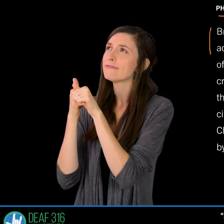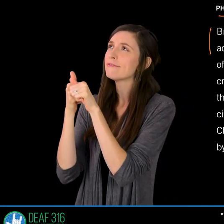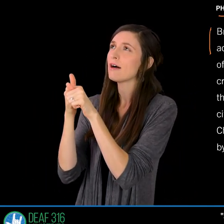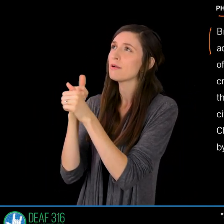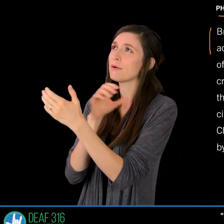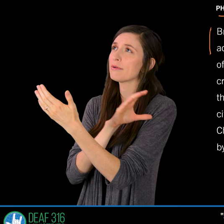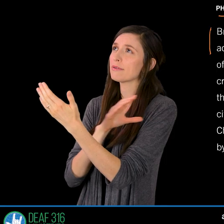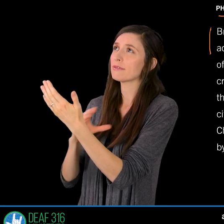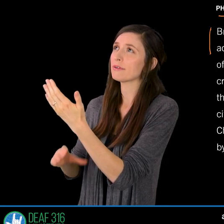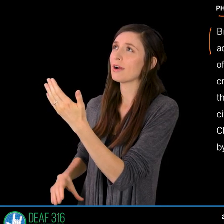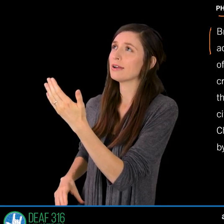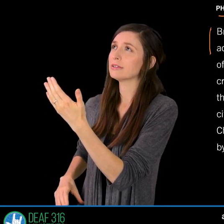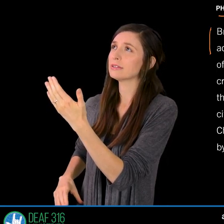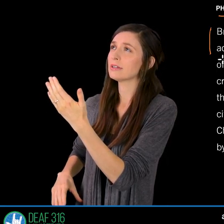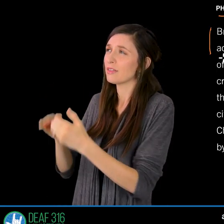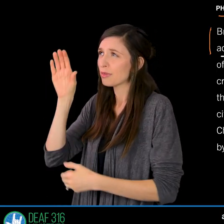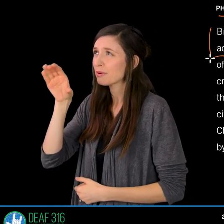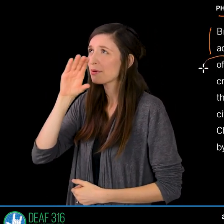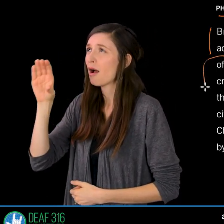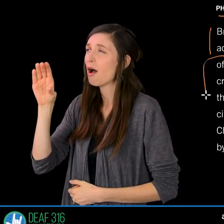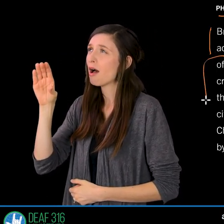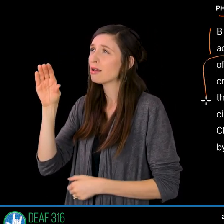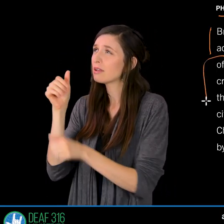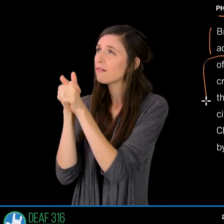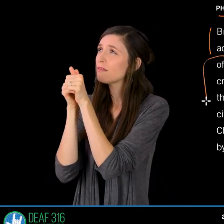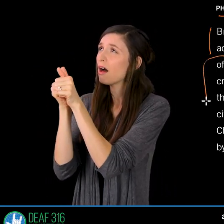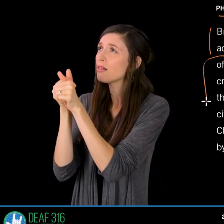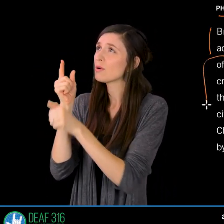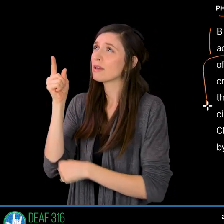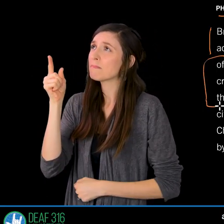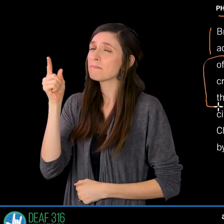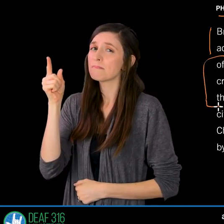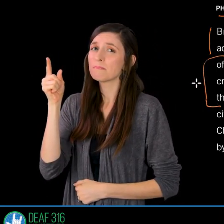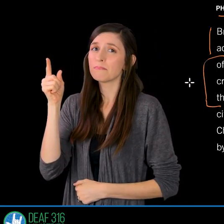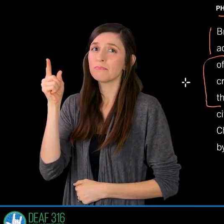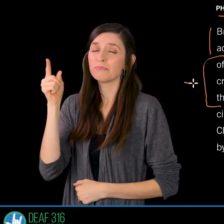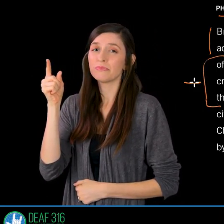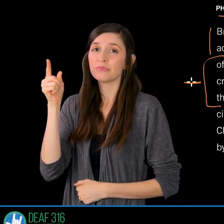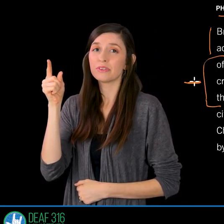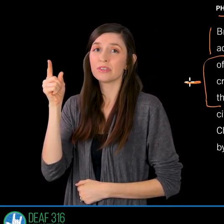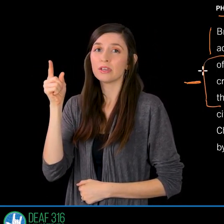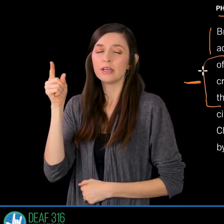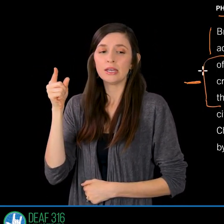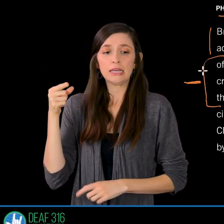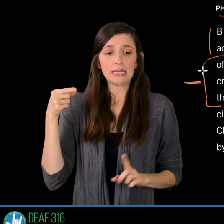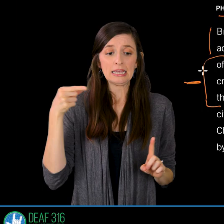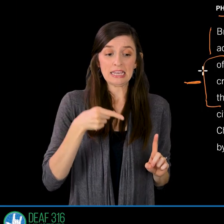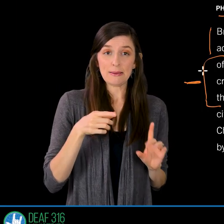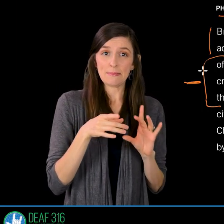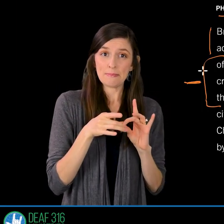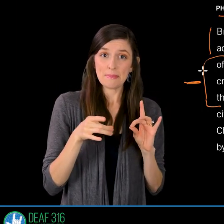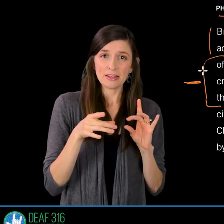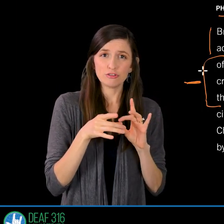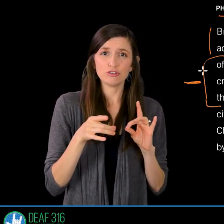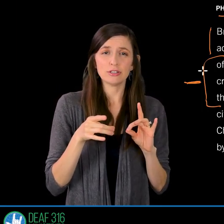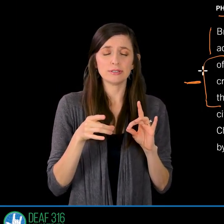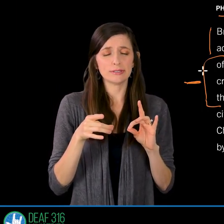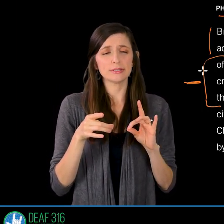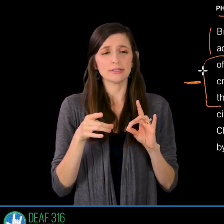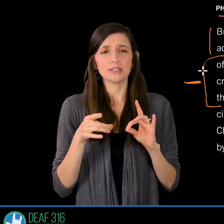and then the first thing he does is in verses 18 and 19, draw attention to the negative side of